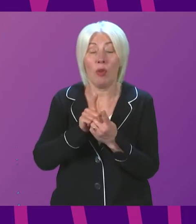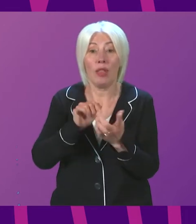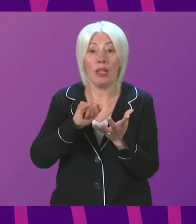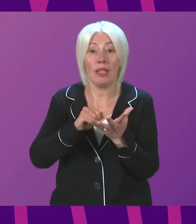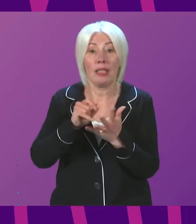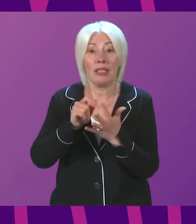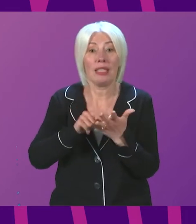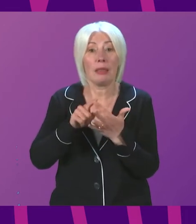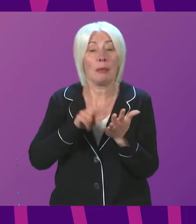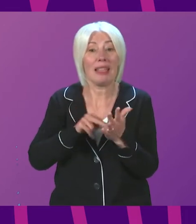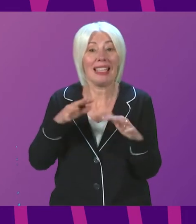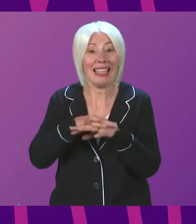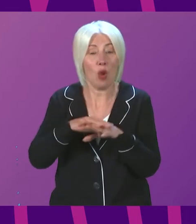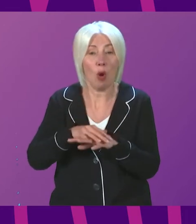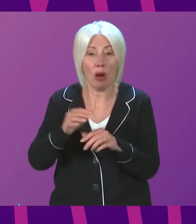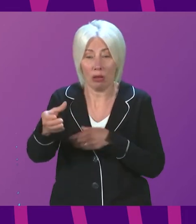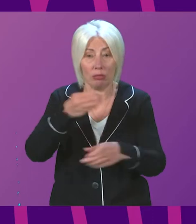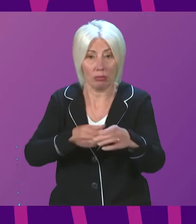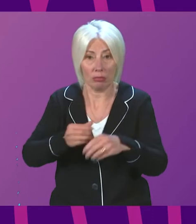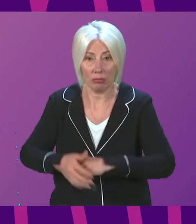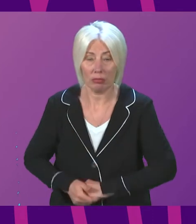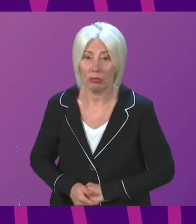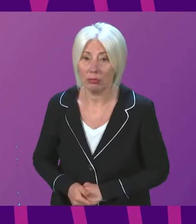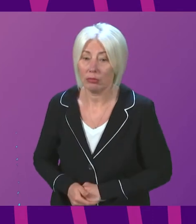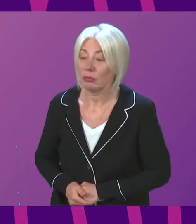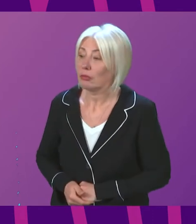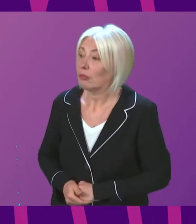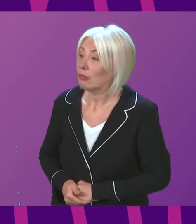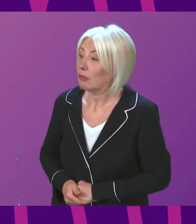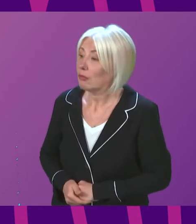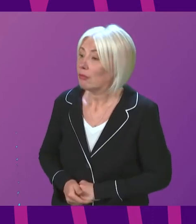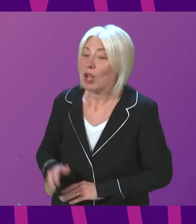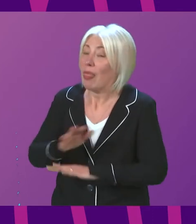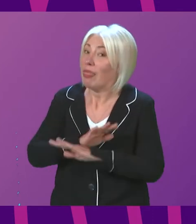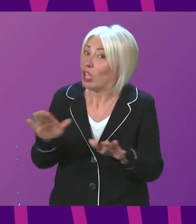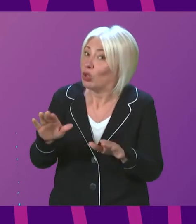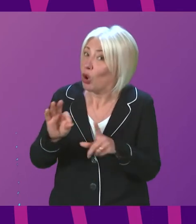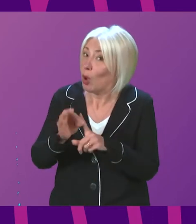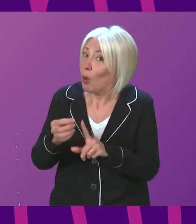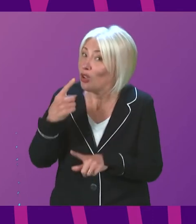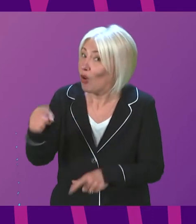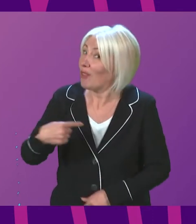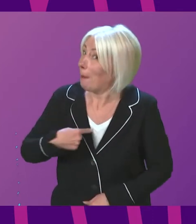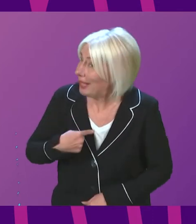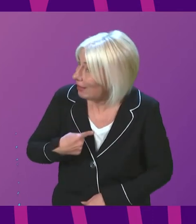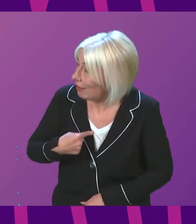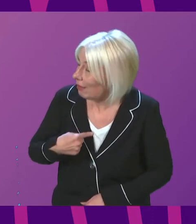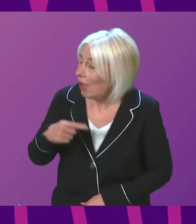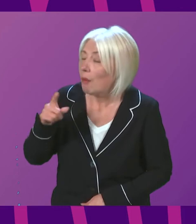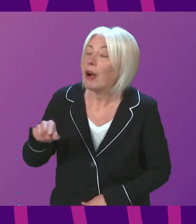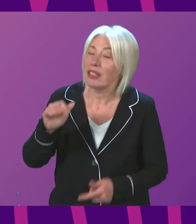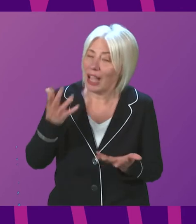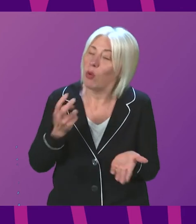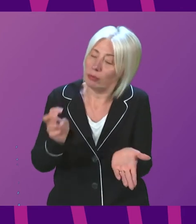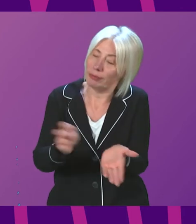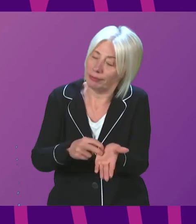thank you thank you Miss Bailey as the member will be aware that is not a point of order for me however the member's point is on the